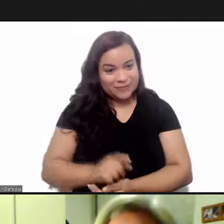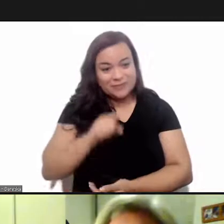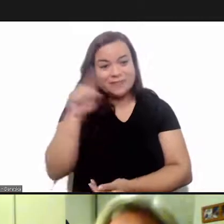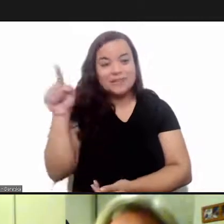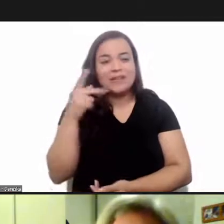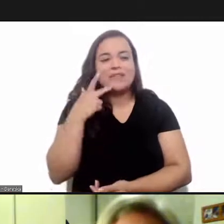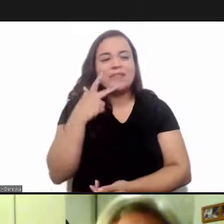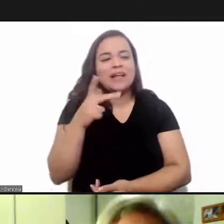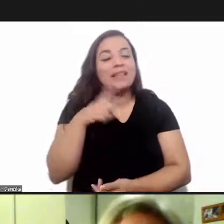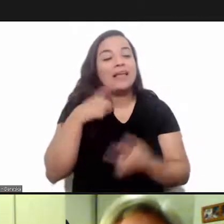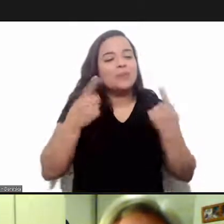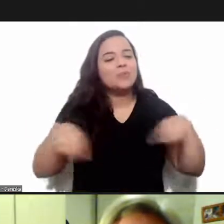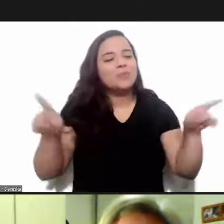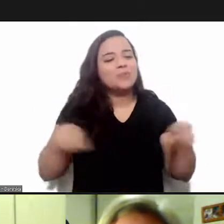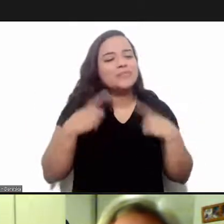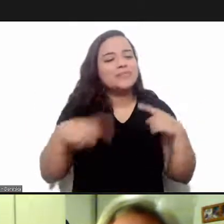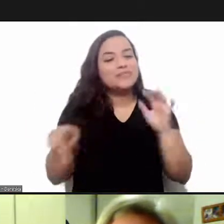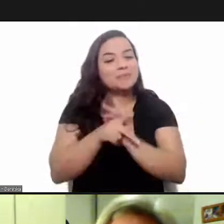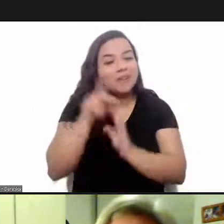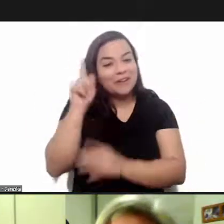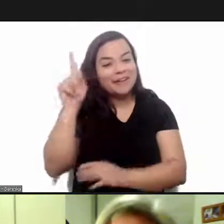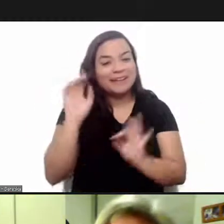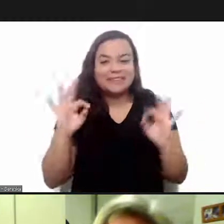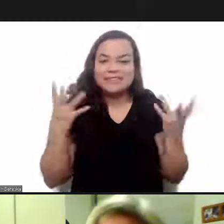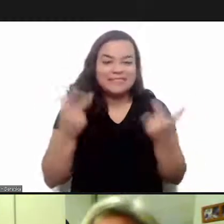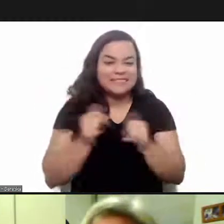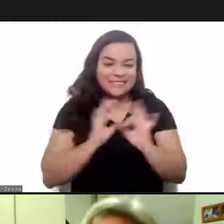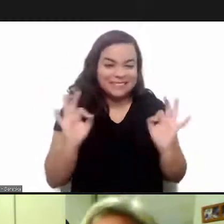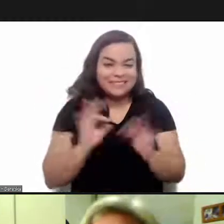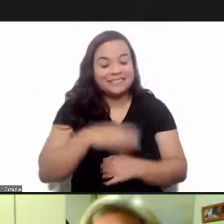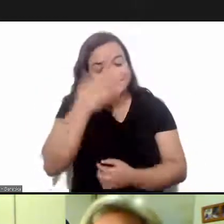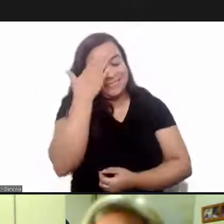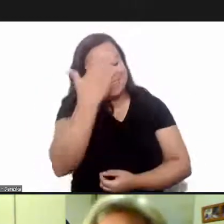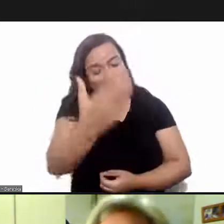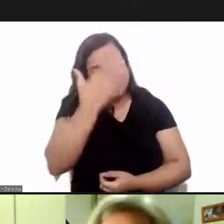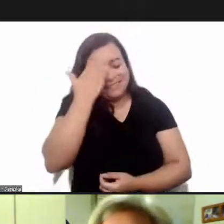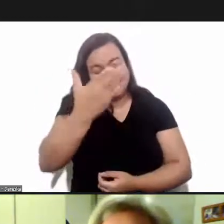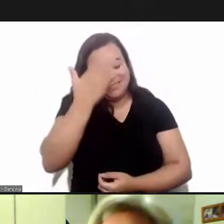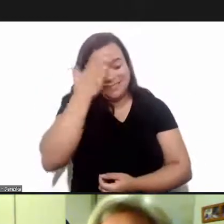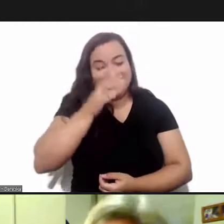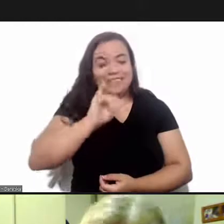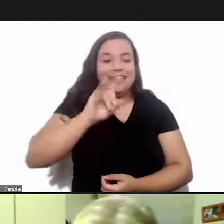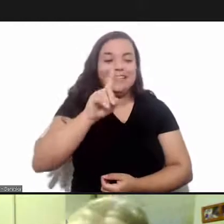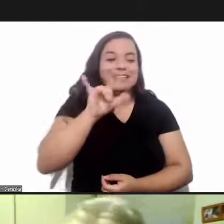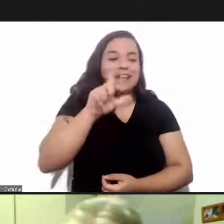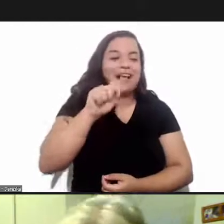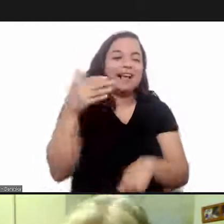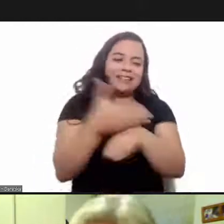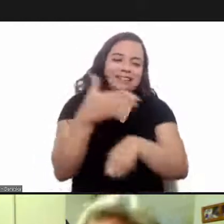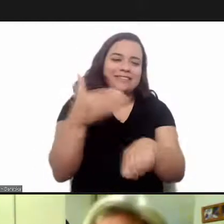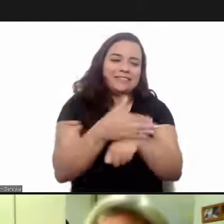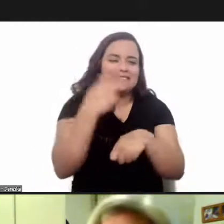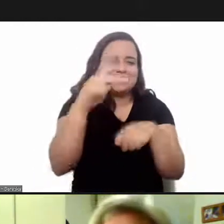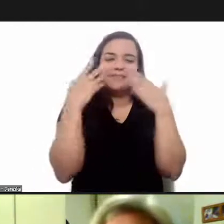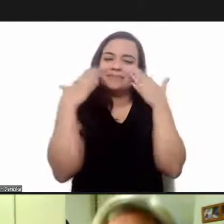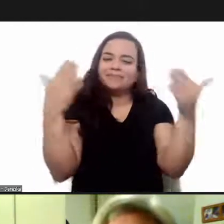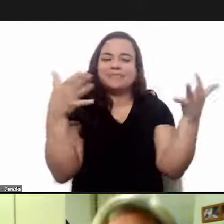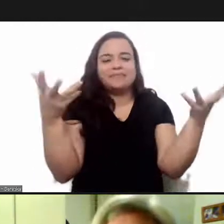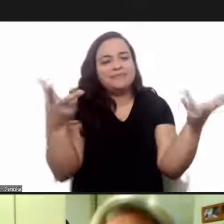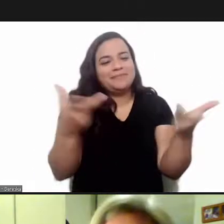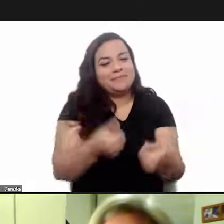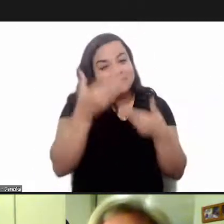see it's a typical music from vera cruz and thank you adalia for your excellent